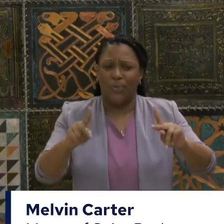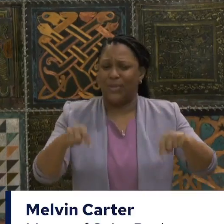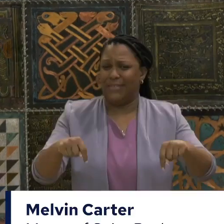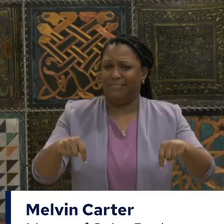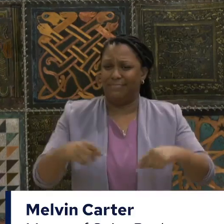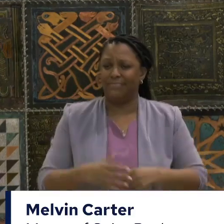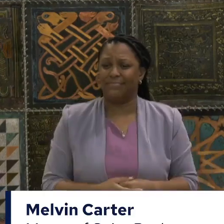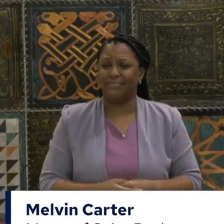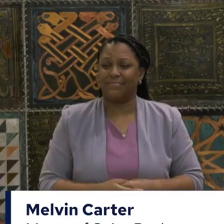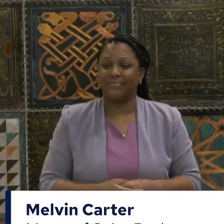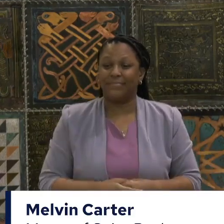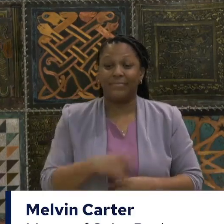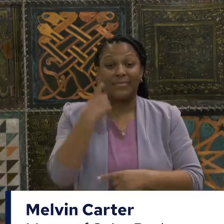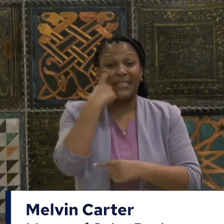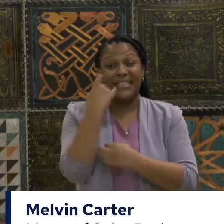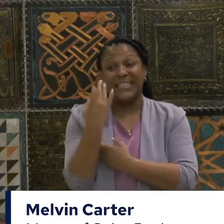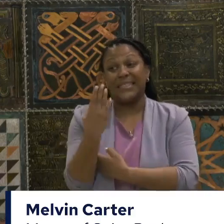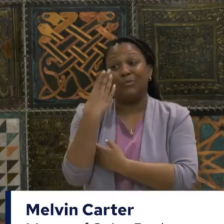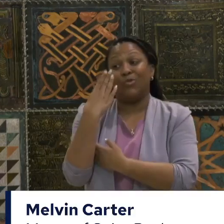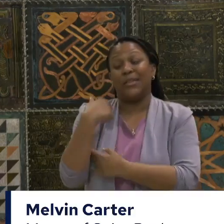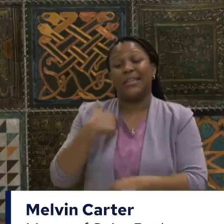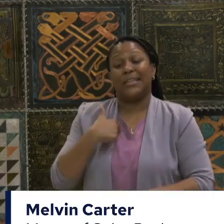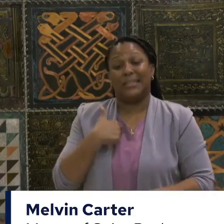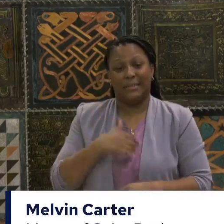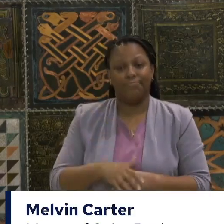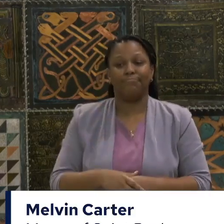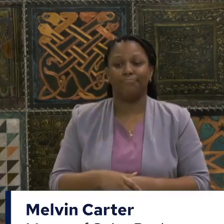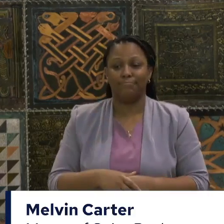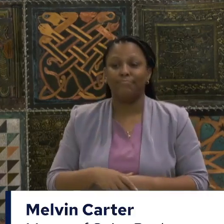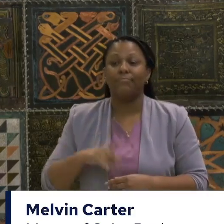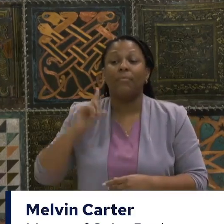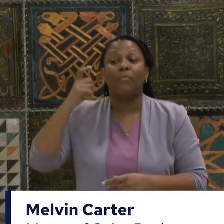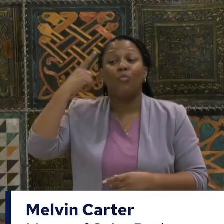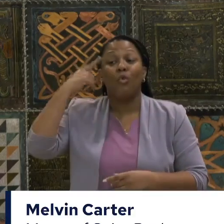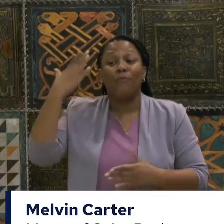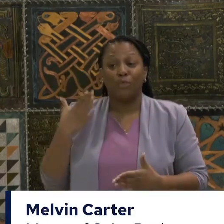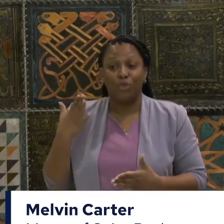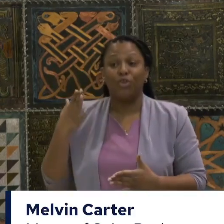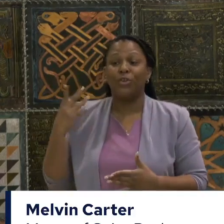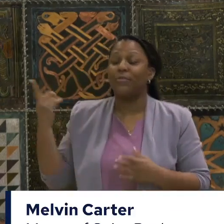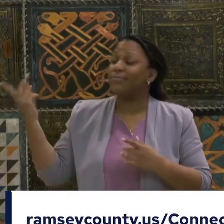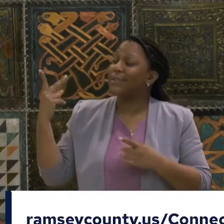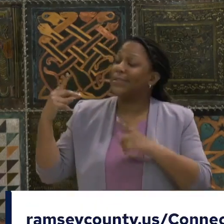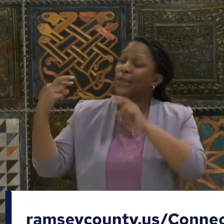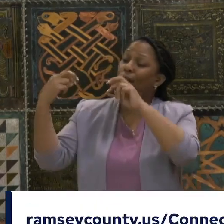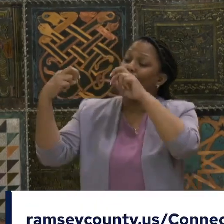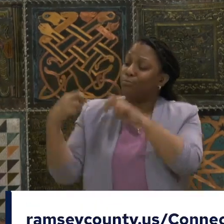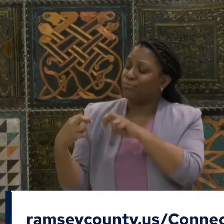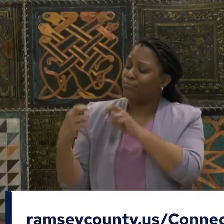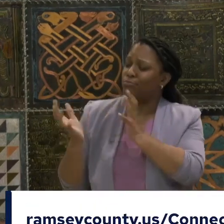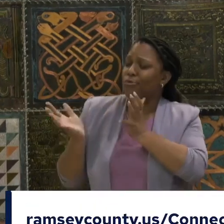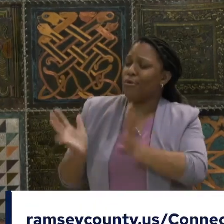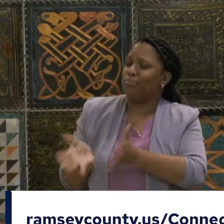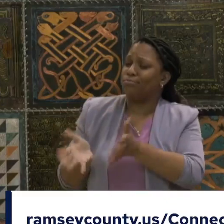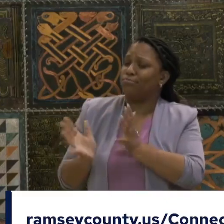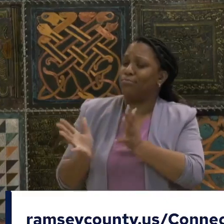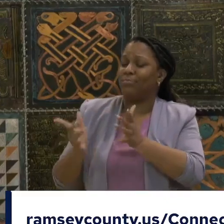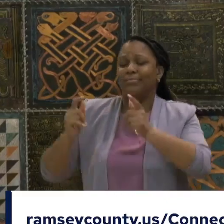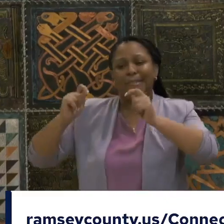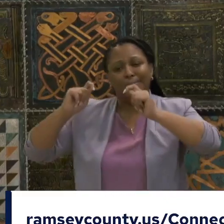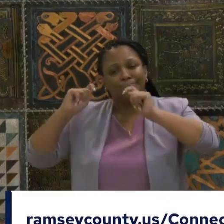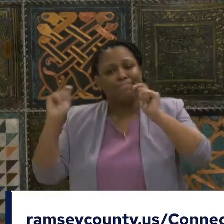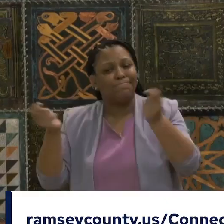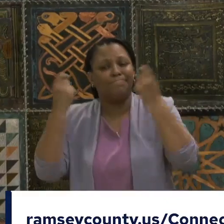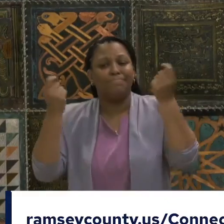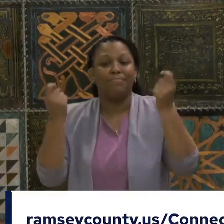morning as we celebrated one of our local entrepreneurs being named small business person of